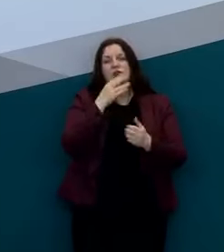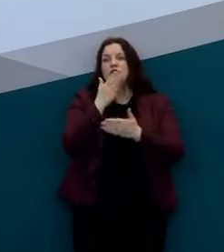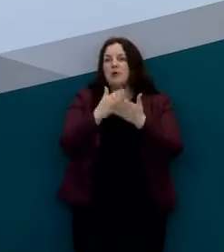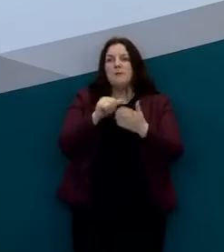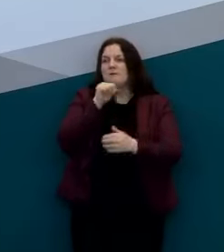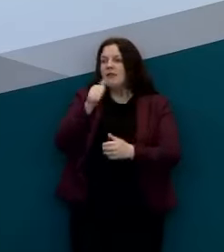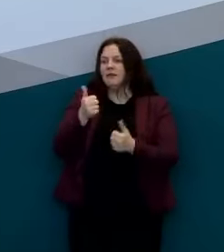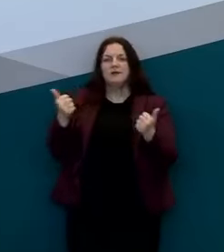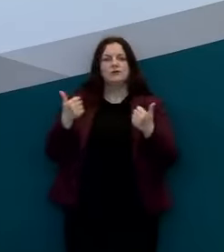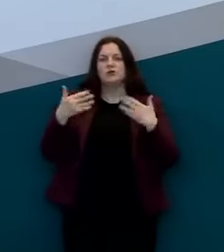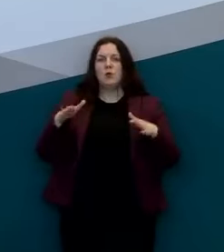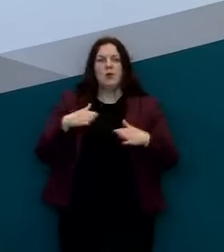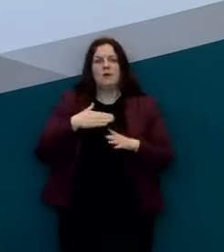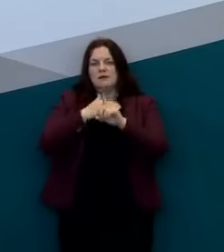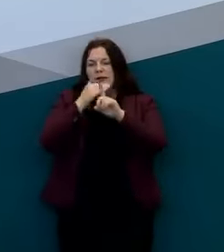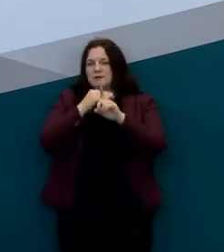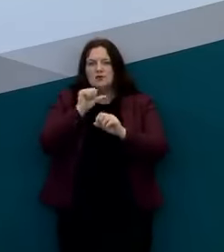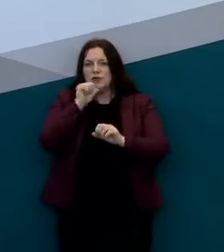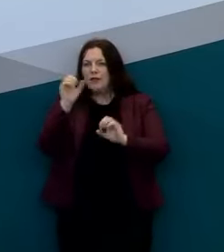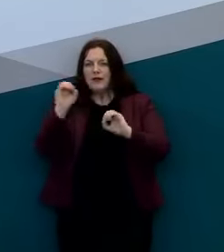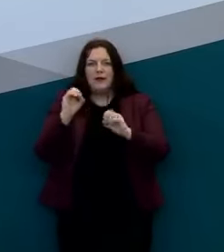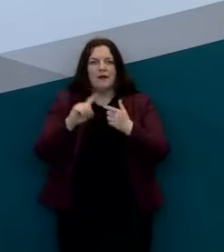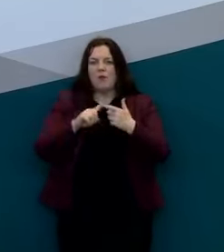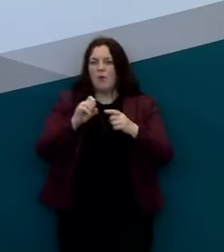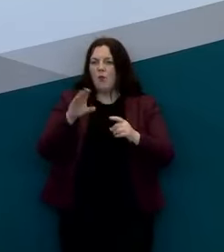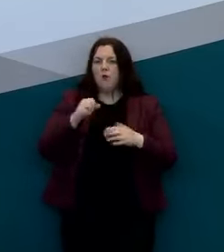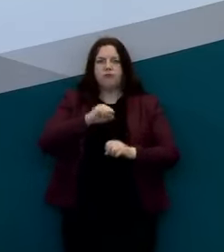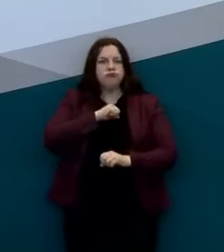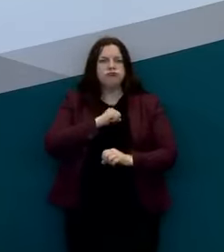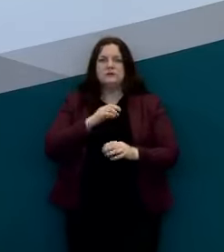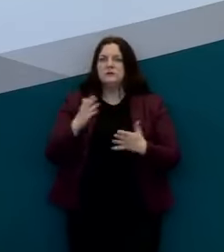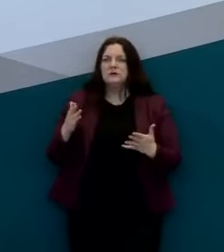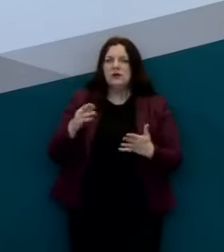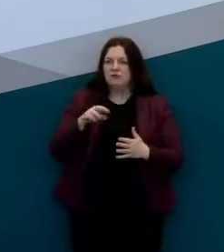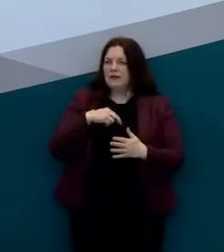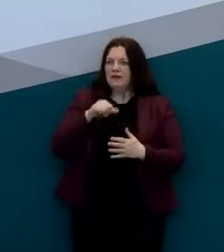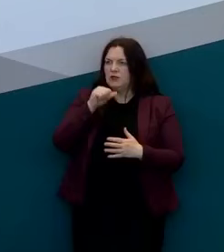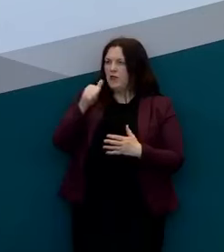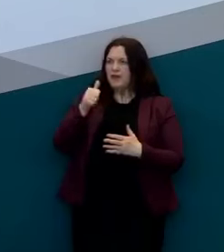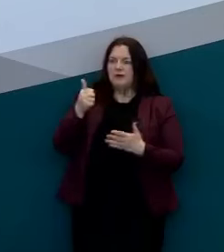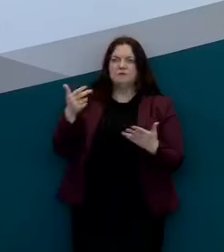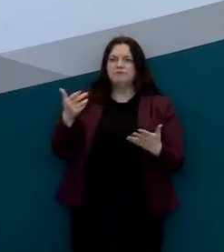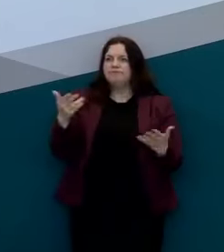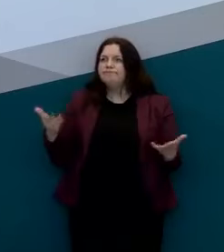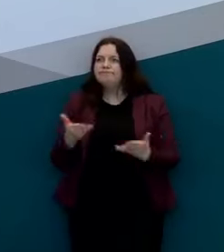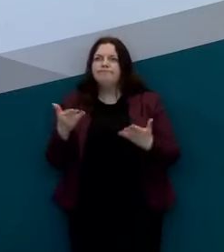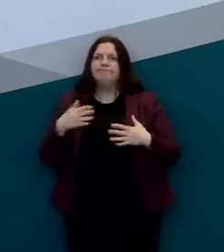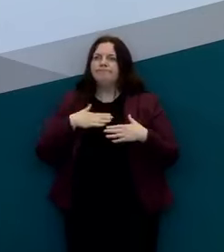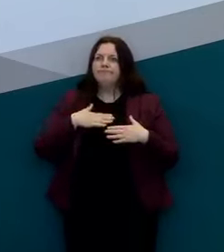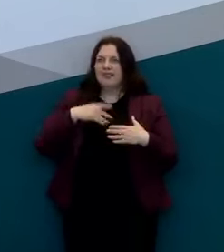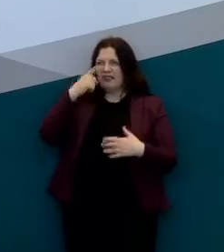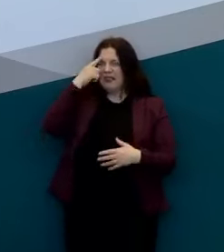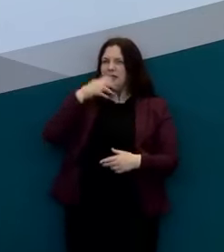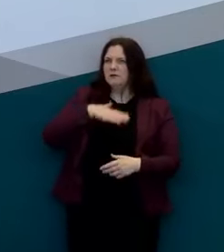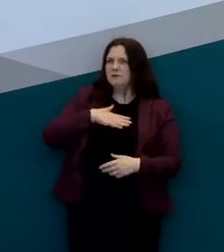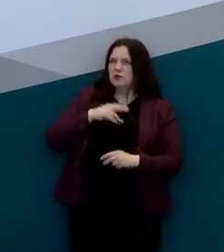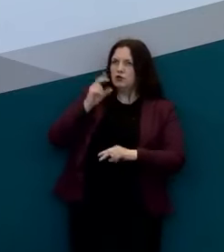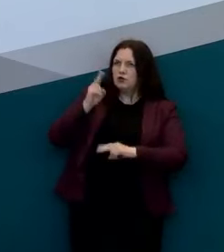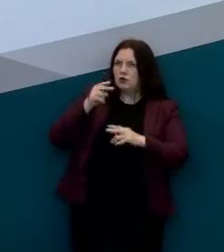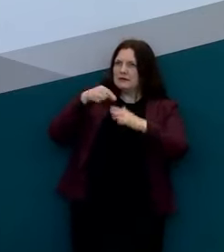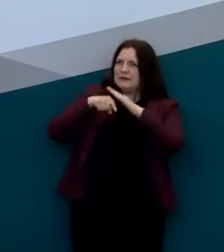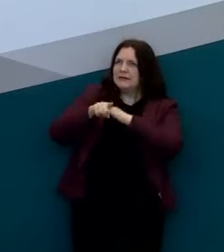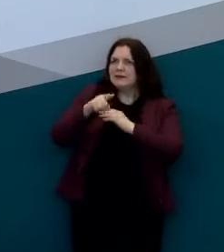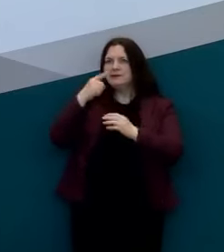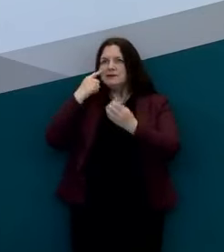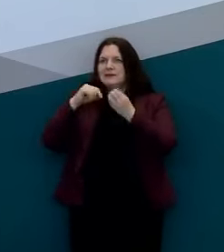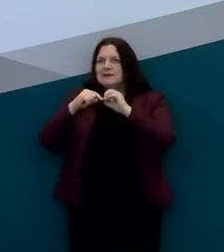so our cases of infection are so mild in their symptomatology that they don't prompt action and people don't come forward and get tested and the second